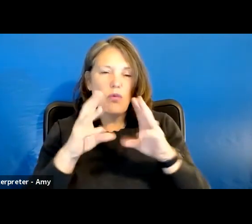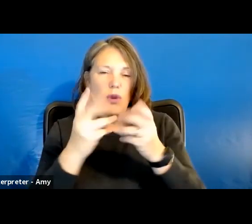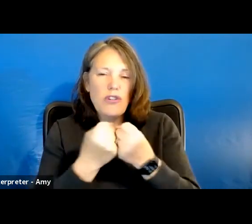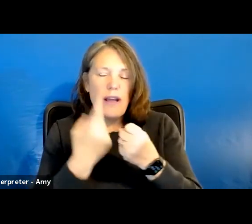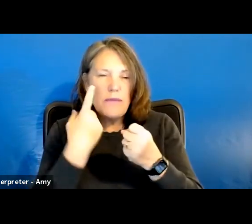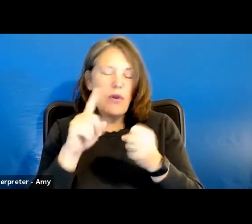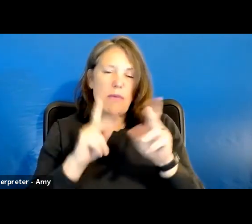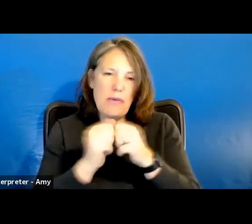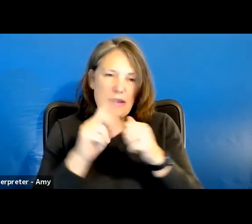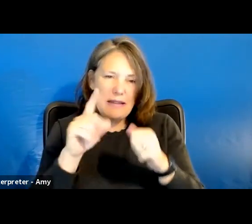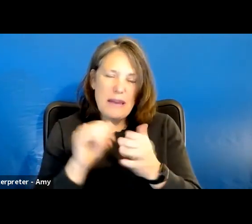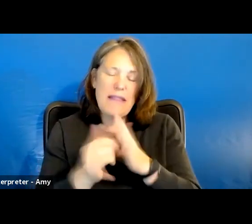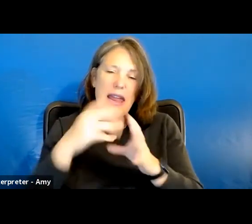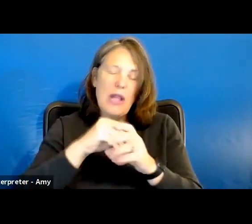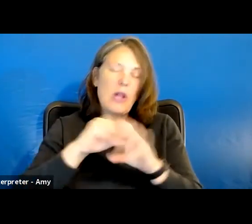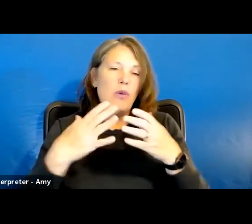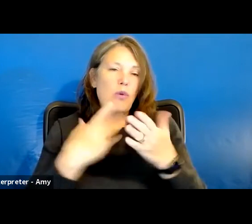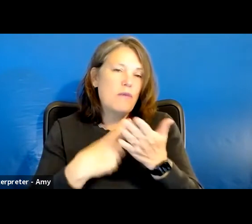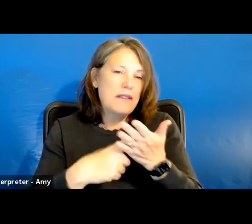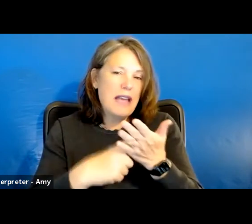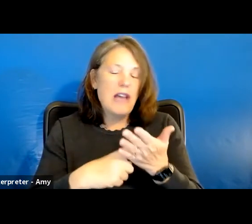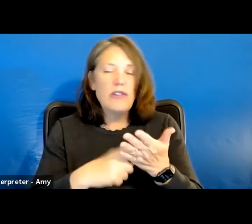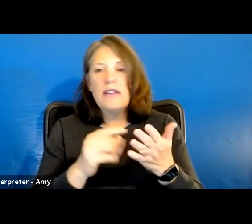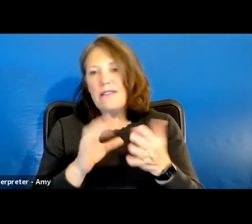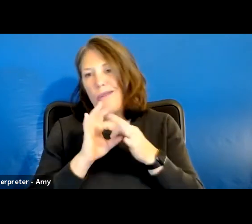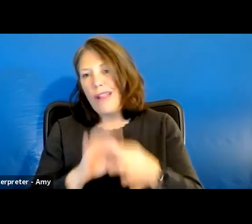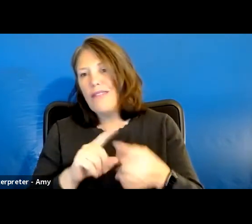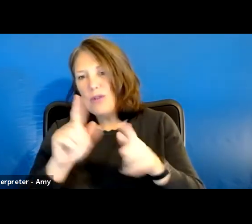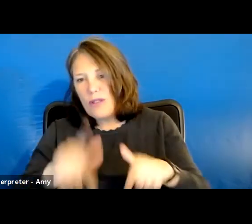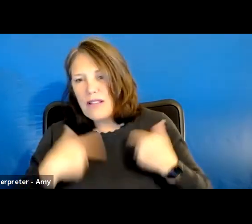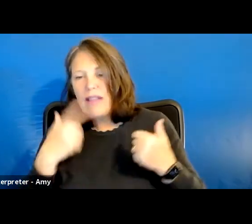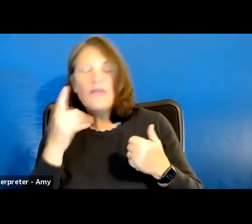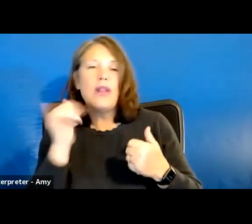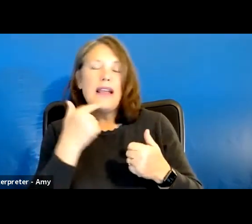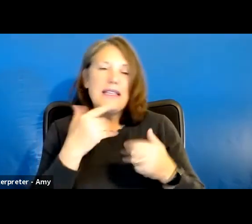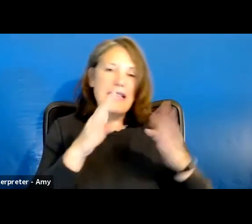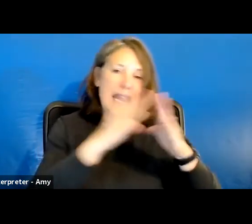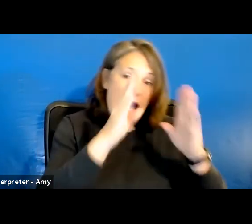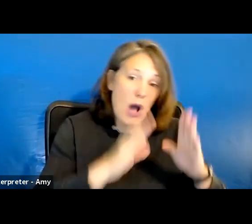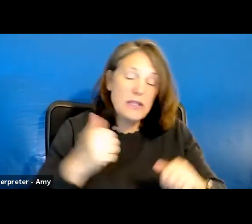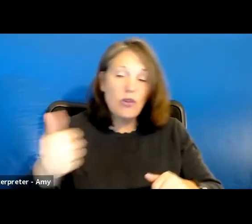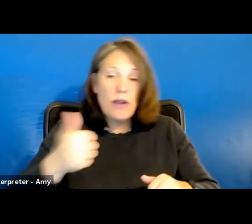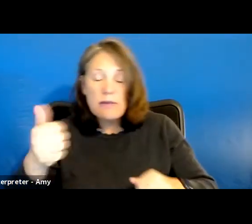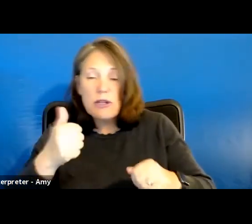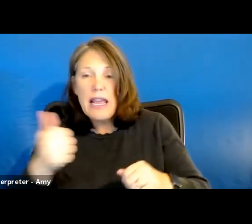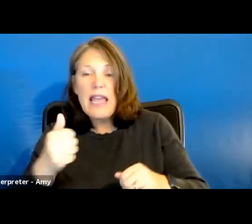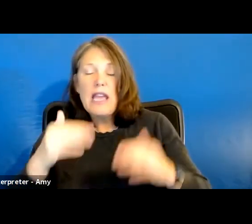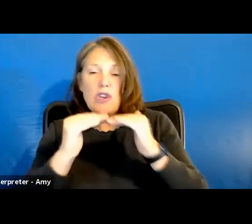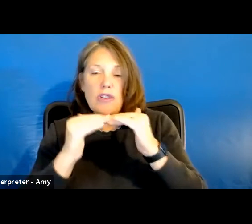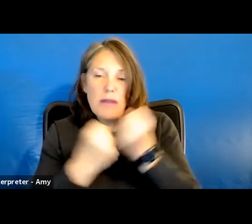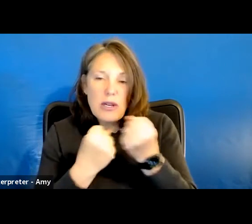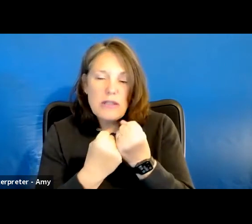include group discussions on topics relevant to their lives. So like I said, housing, transportation, peer support,